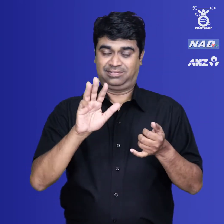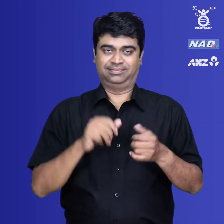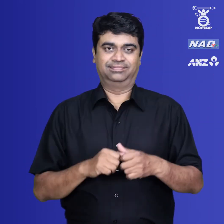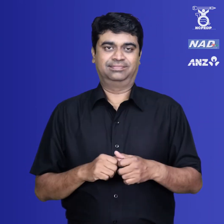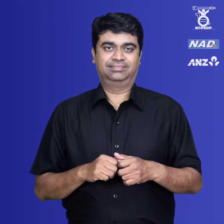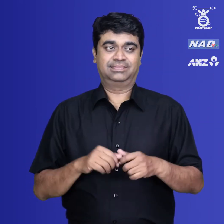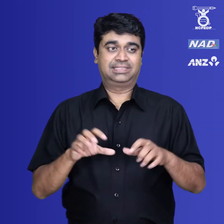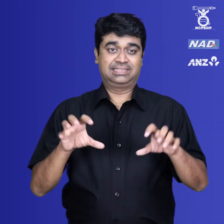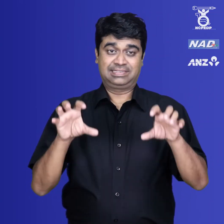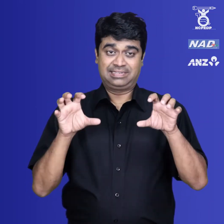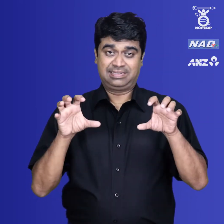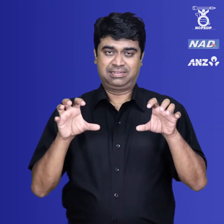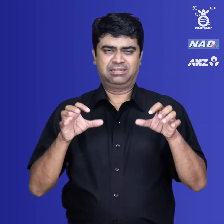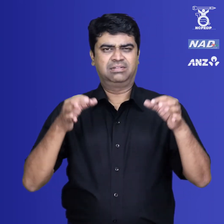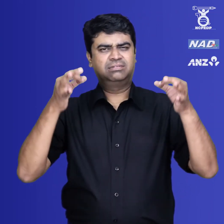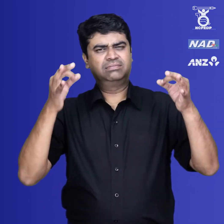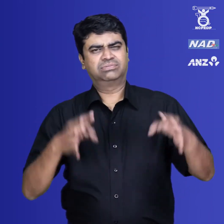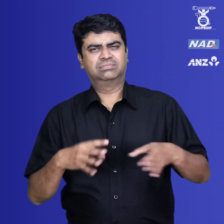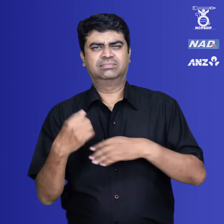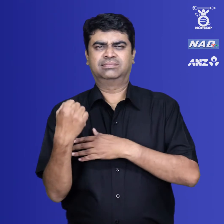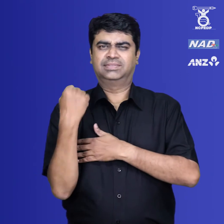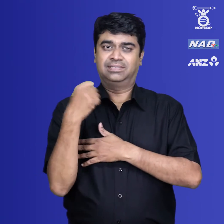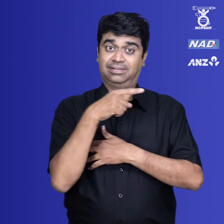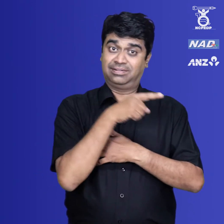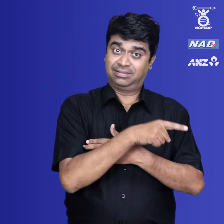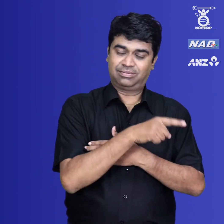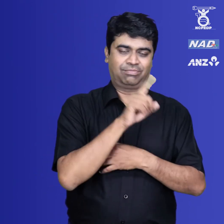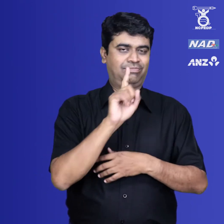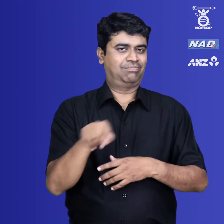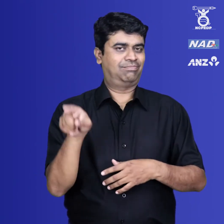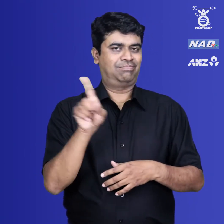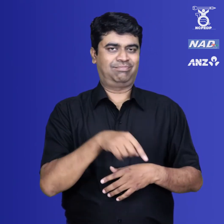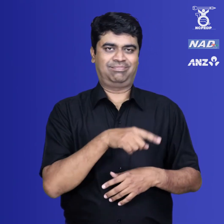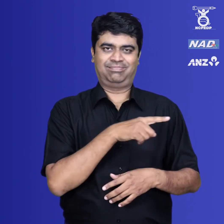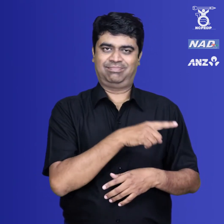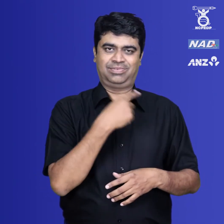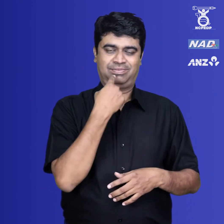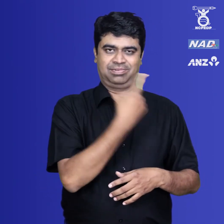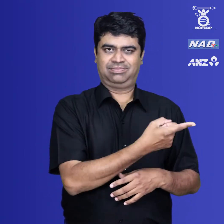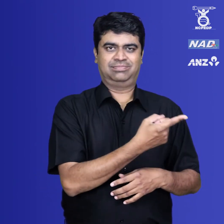59. Appeal against a Decision of Certifying Authority